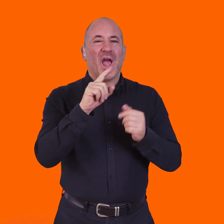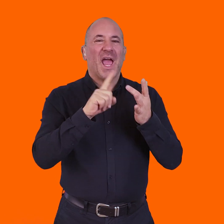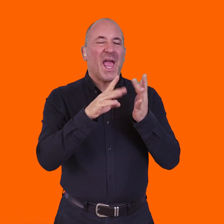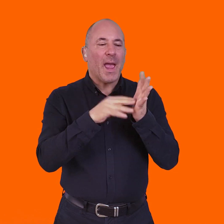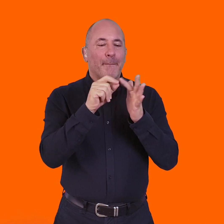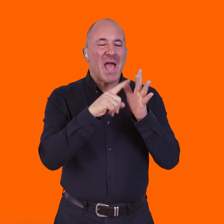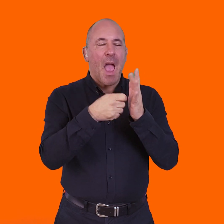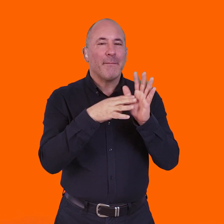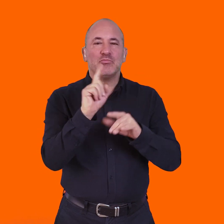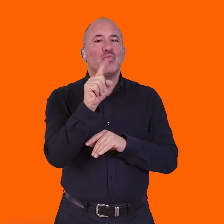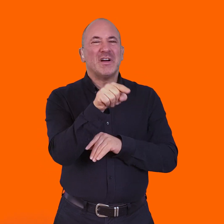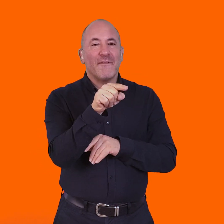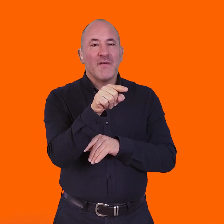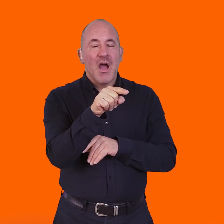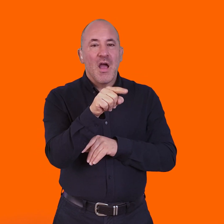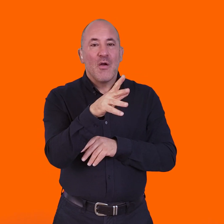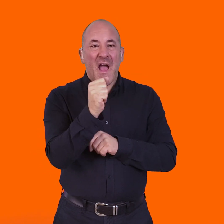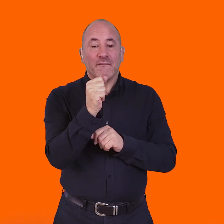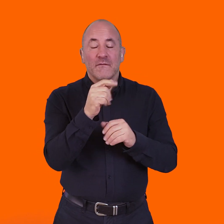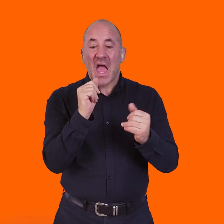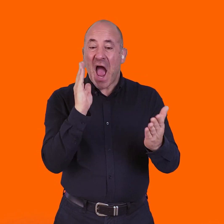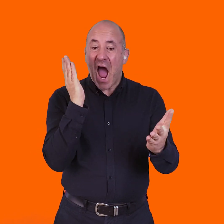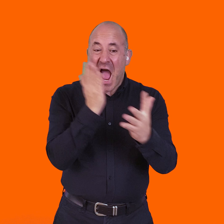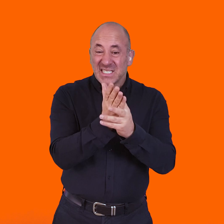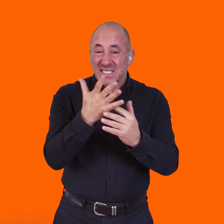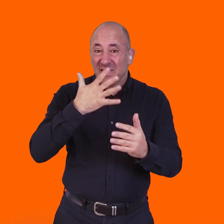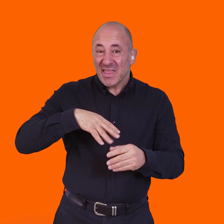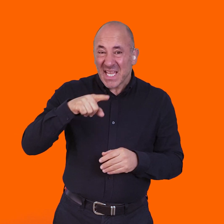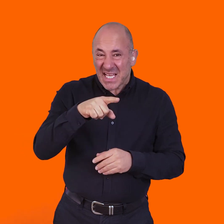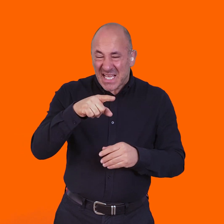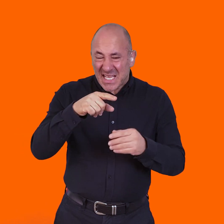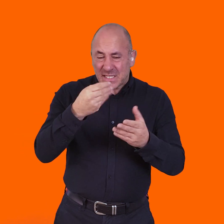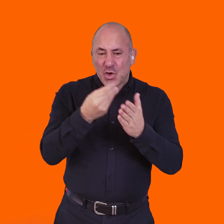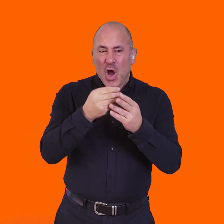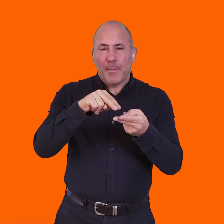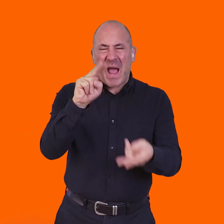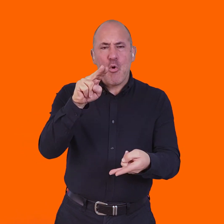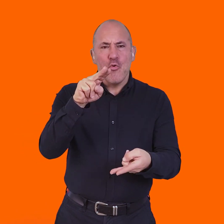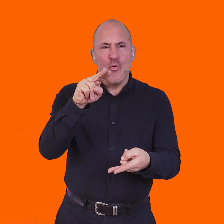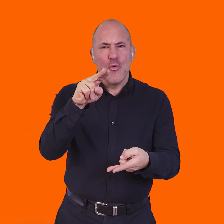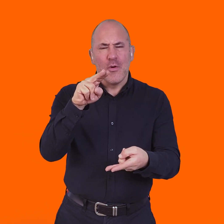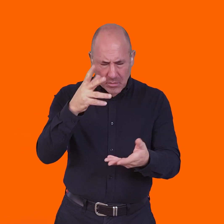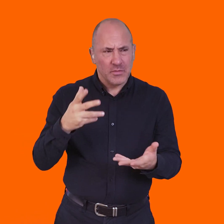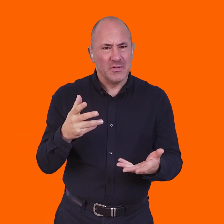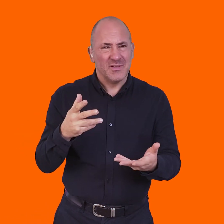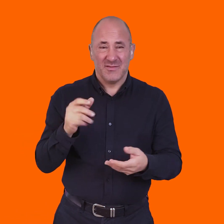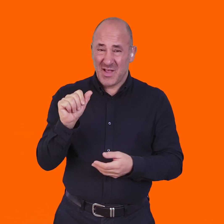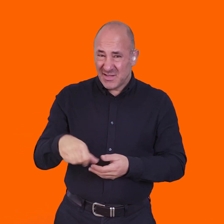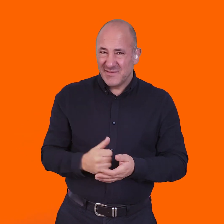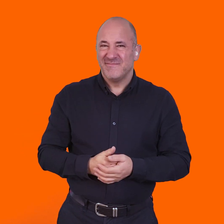with this, whatever your impairment is, as soon as it gets, an access label on it, the price shoots up as well. Yeah.